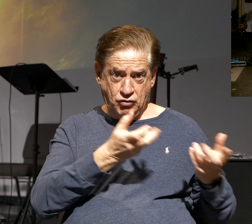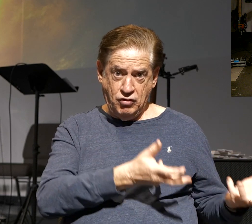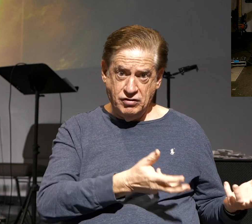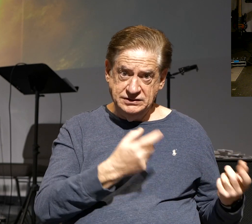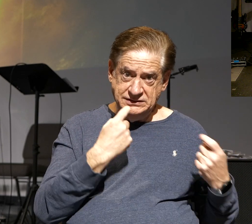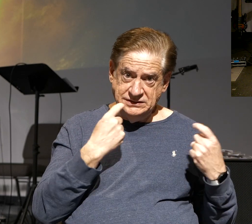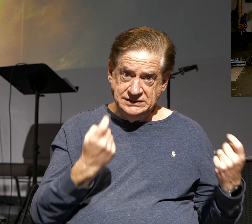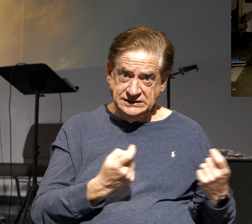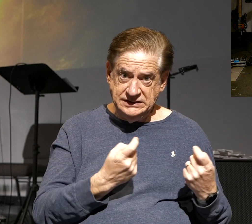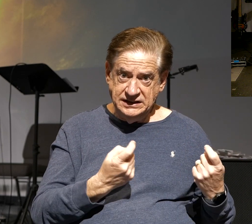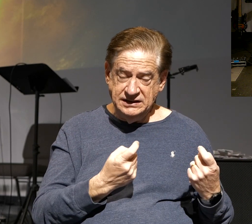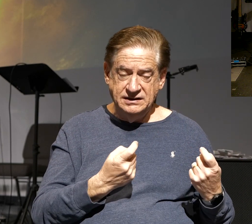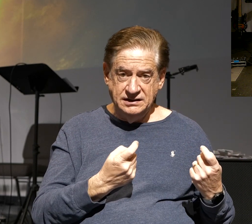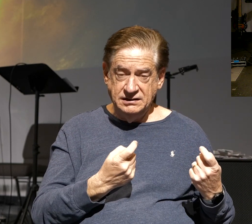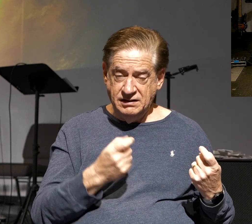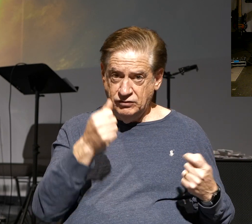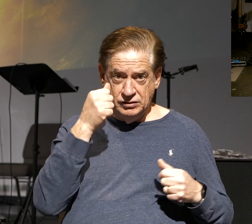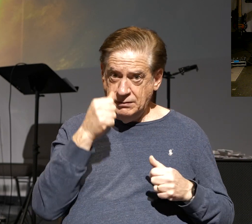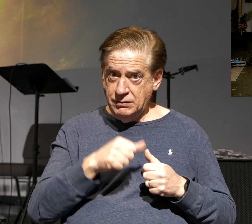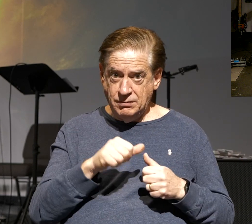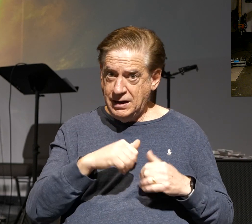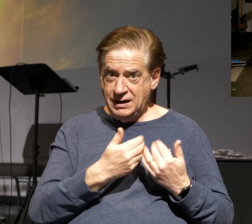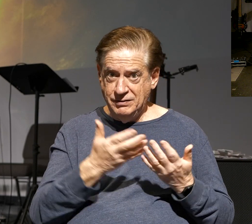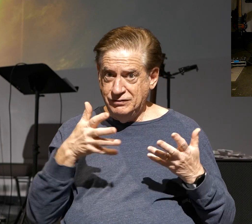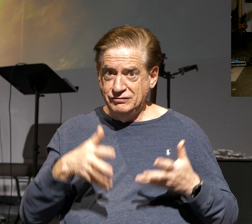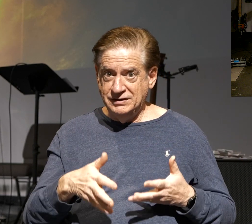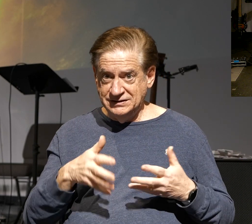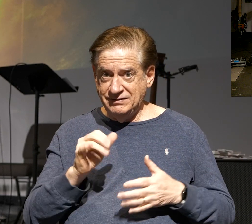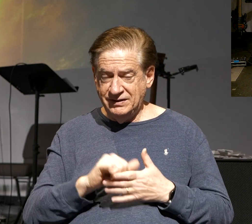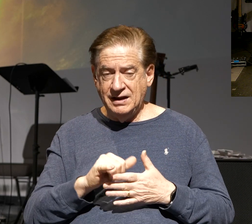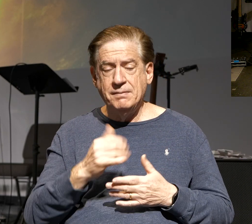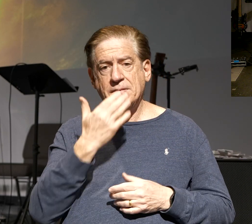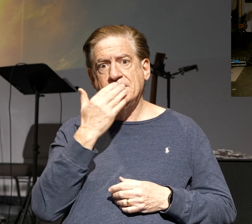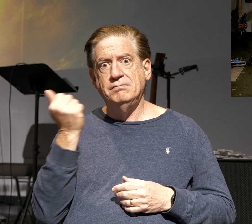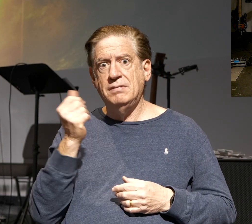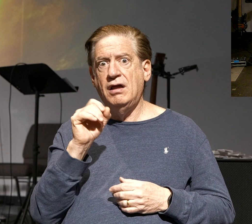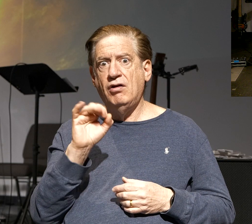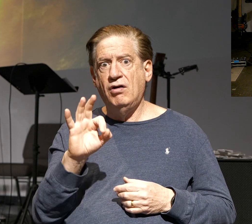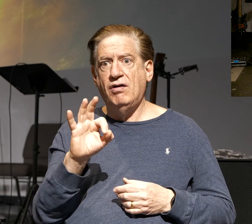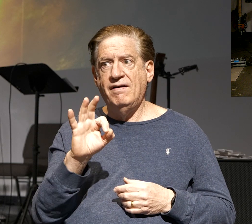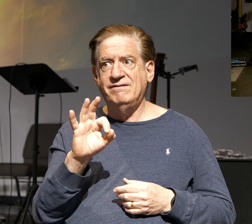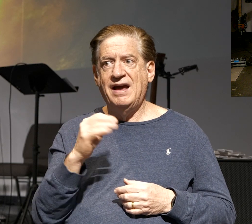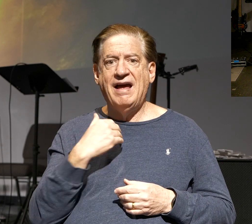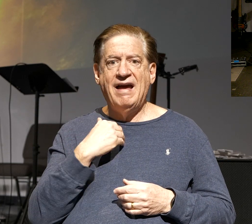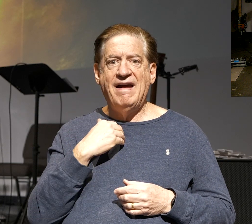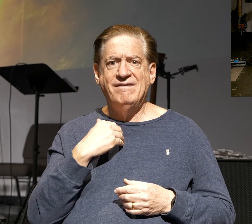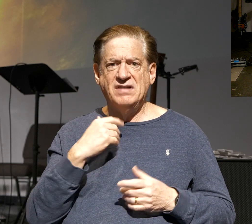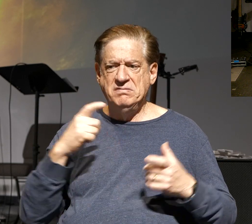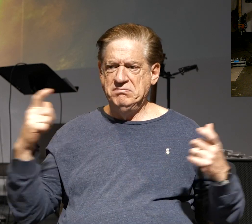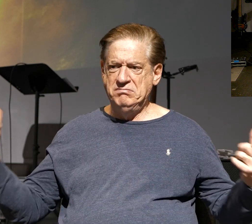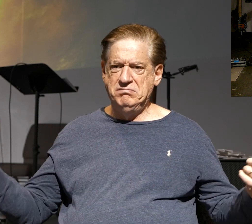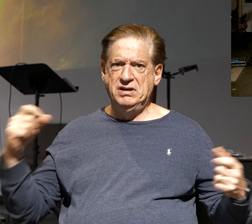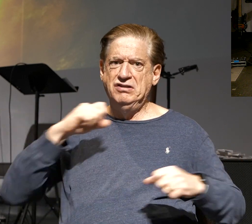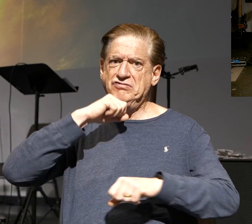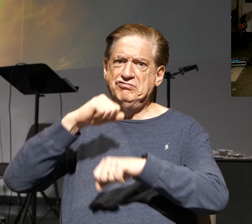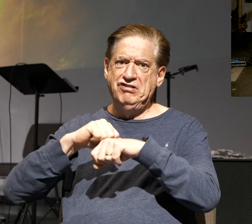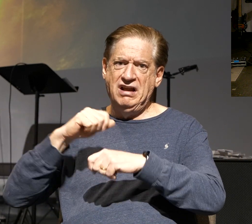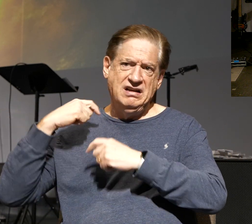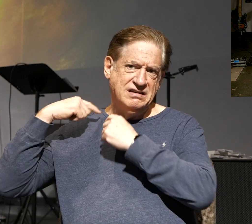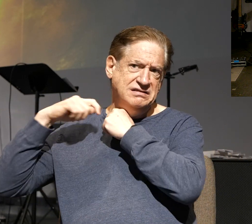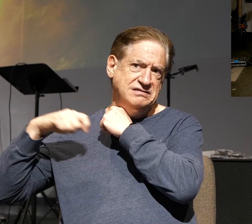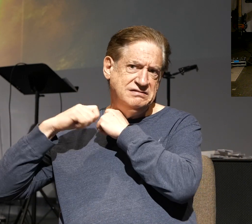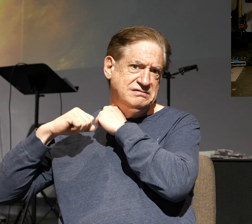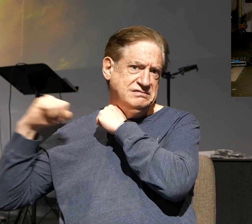anybody remember how the rest that goes? It'd be better off, they'd be better off to have a millstone tied around their neck